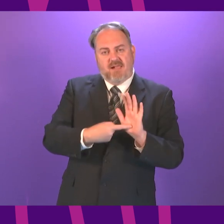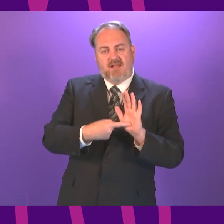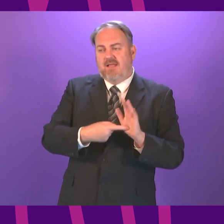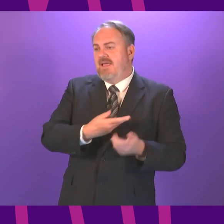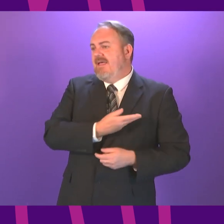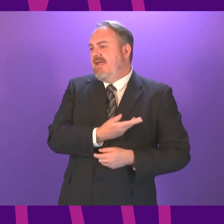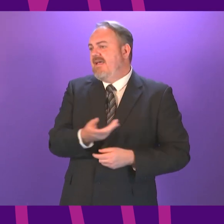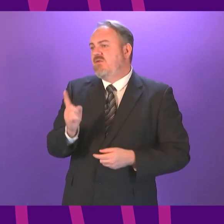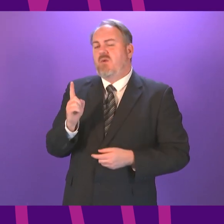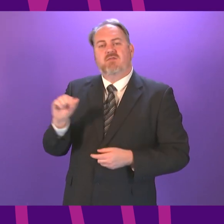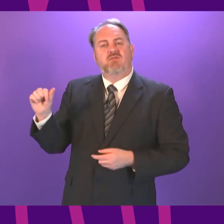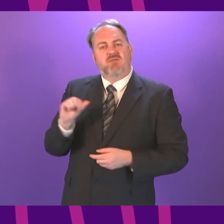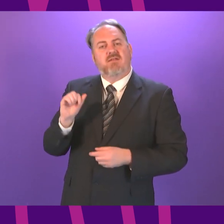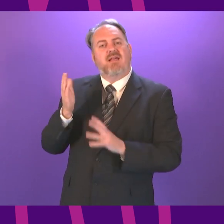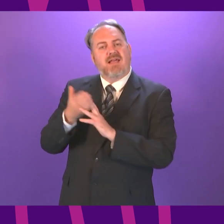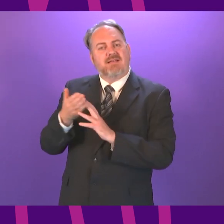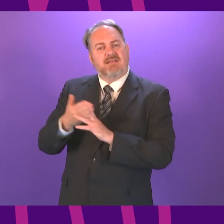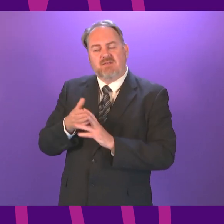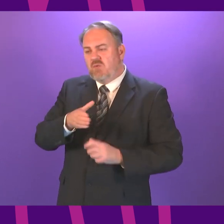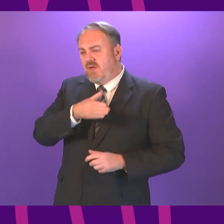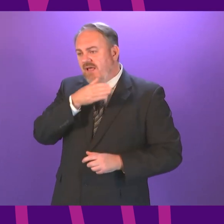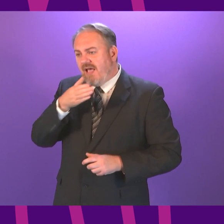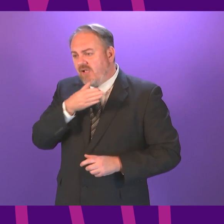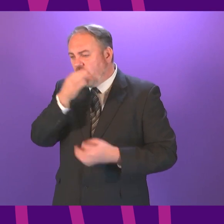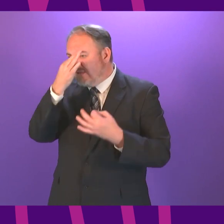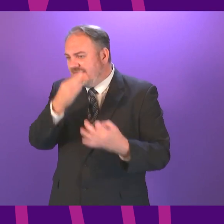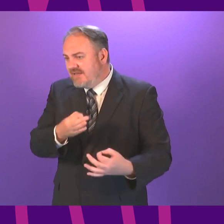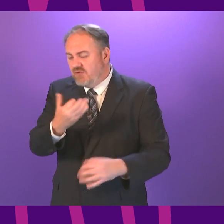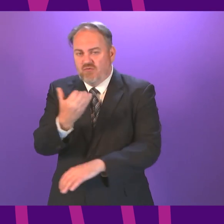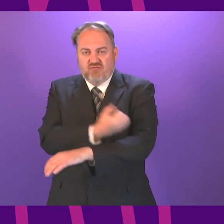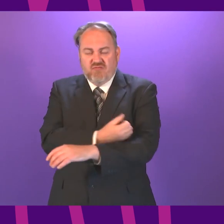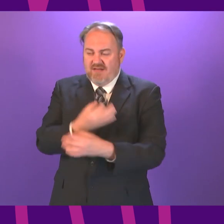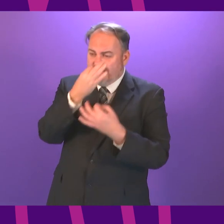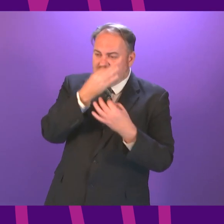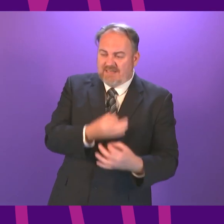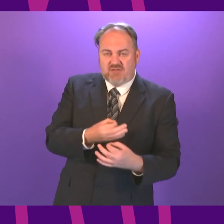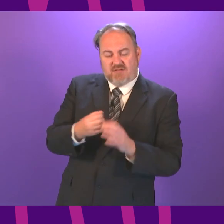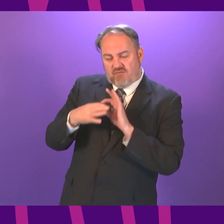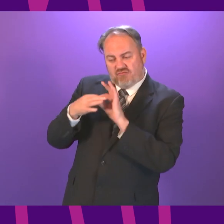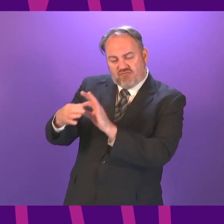access to the necessary drug or alcohol treatment that they need first minister